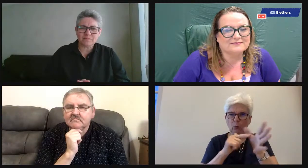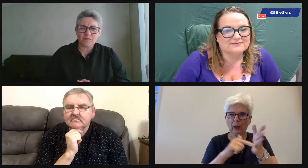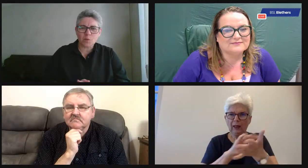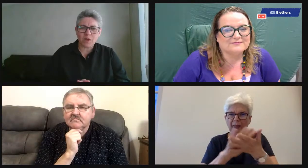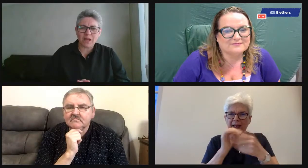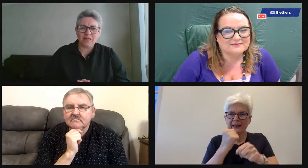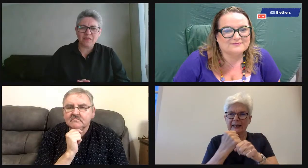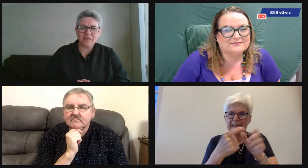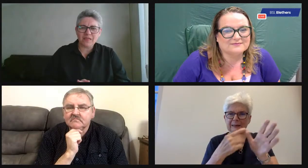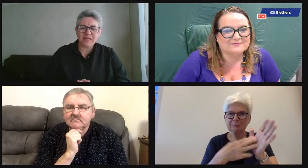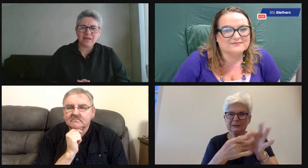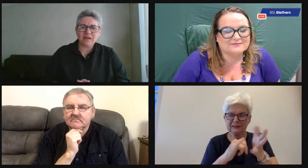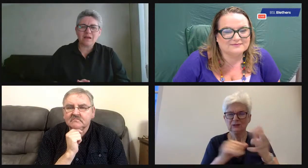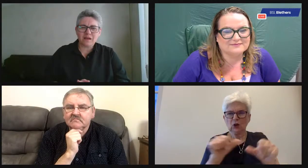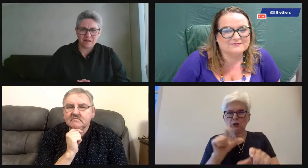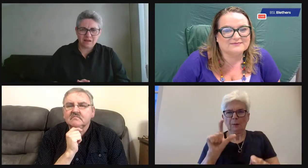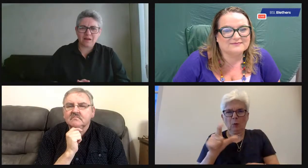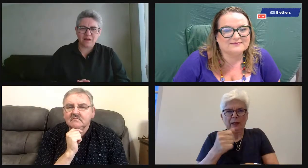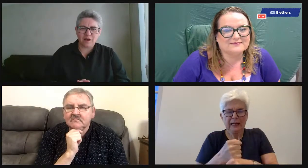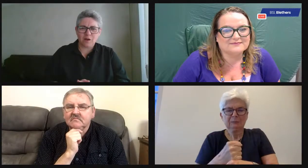So I got involved in the Commonwealth Games.